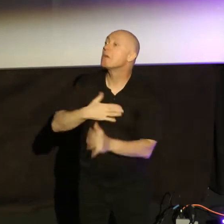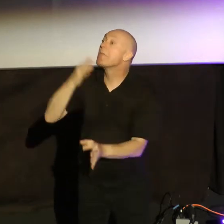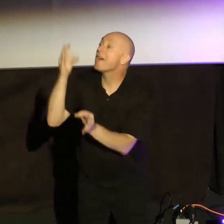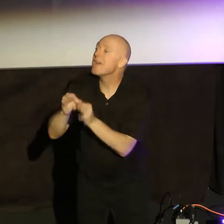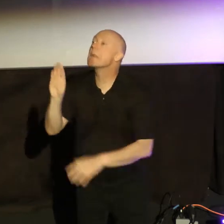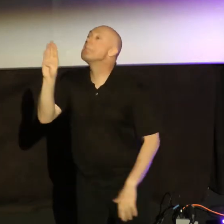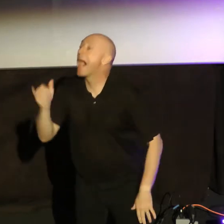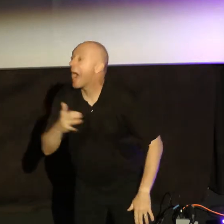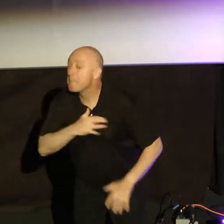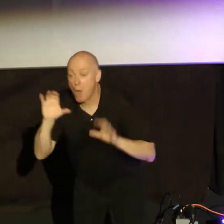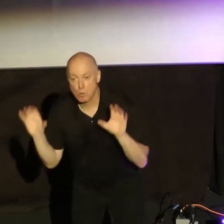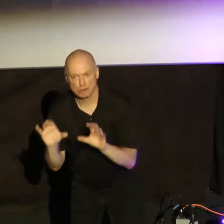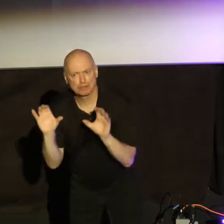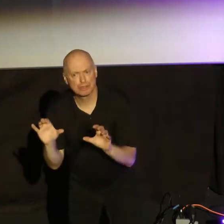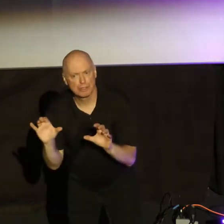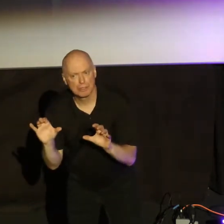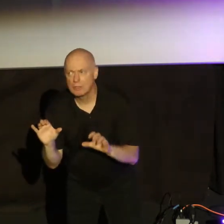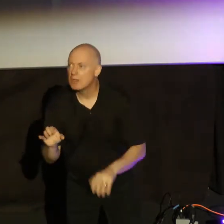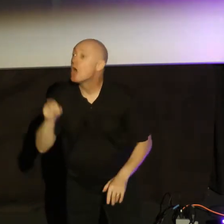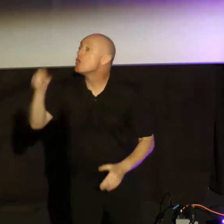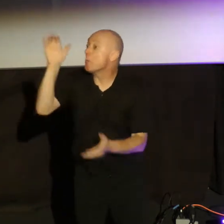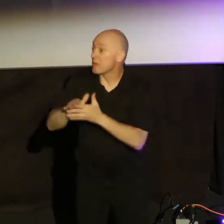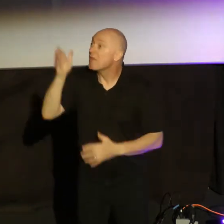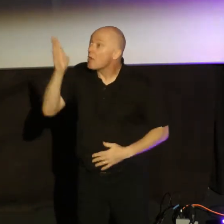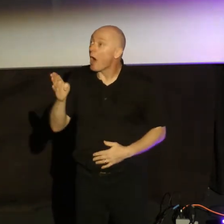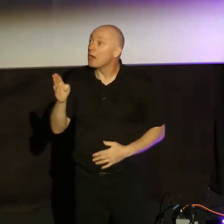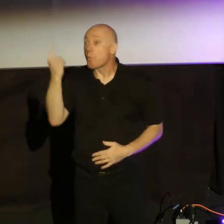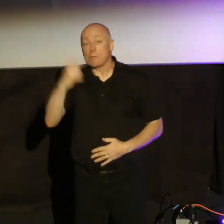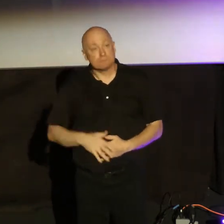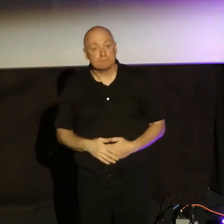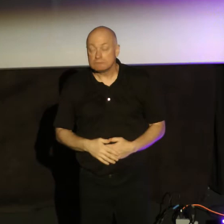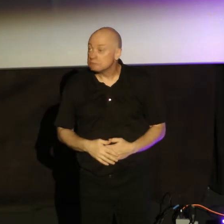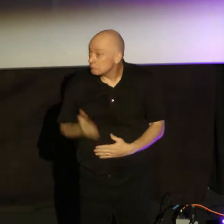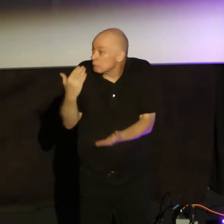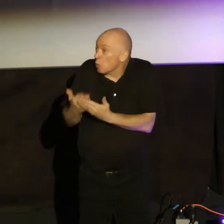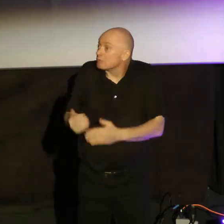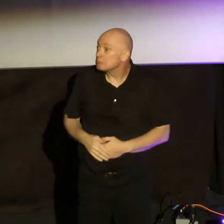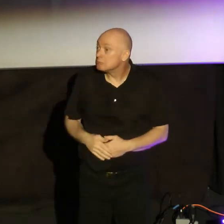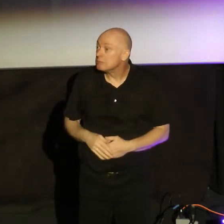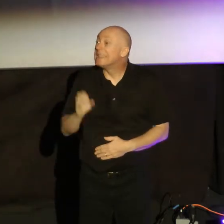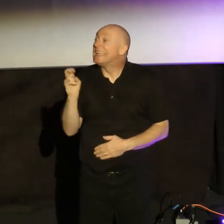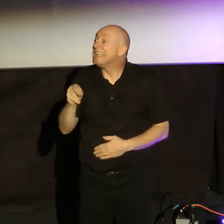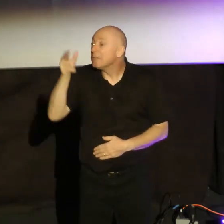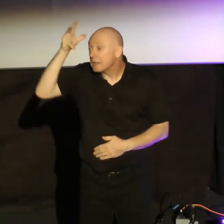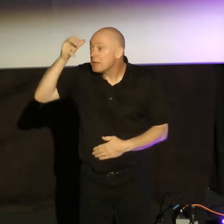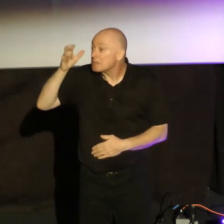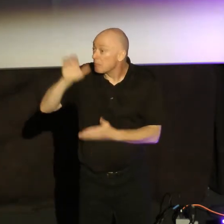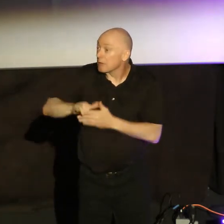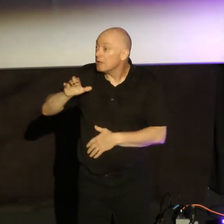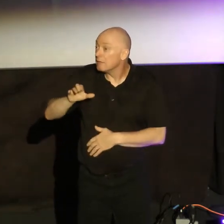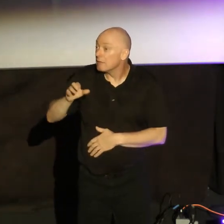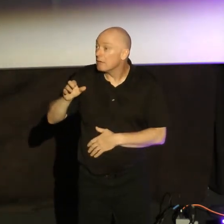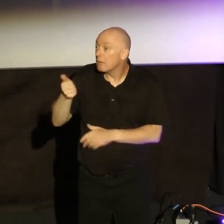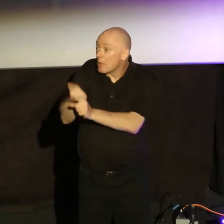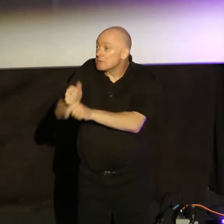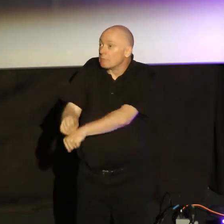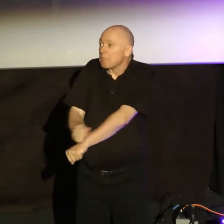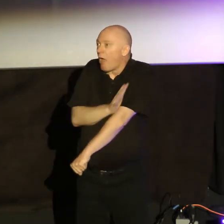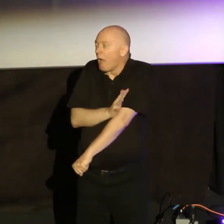by my works. You believe that God is one. You do well. Even the demons believe and shudder. Do you